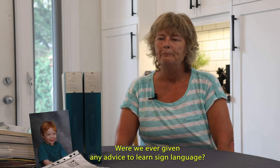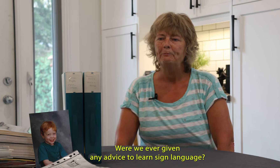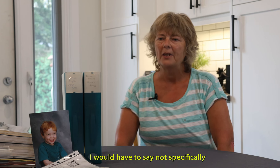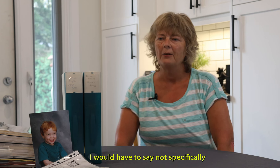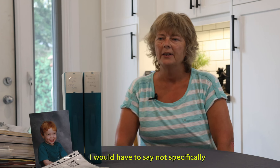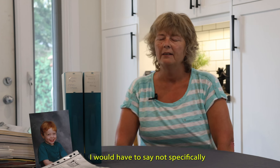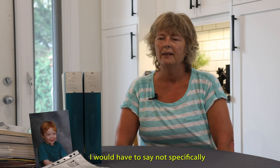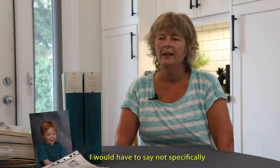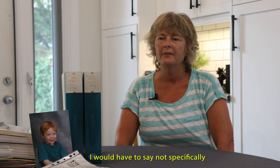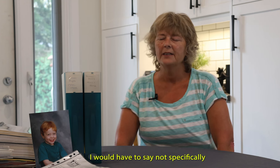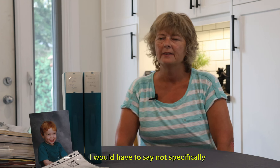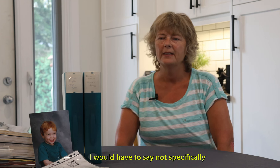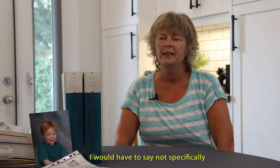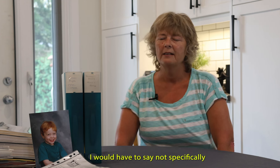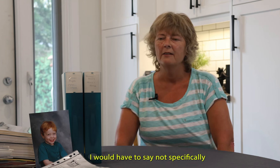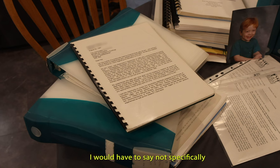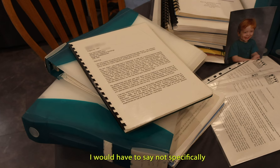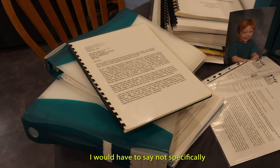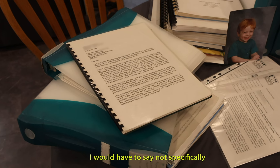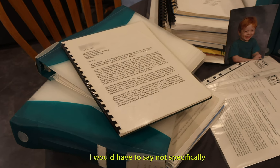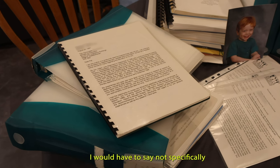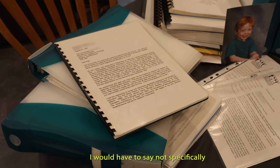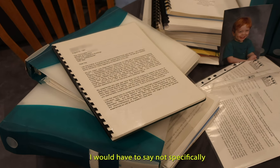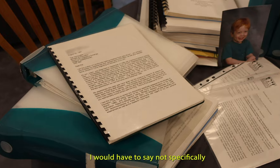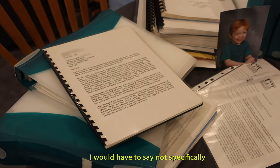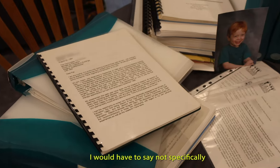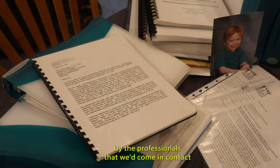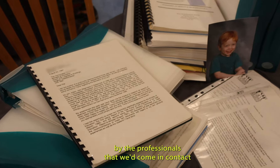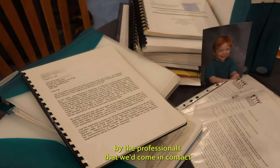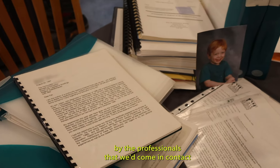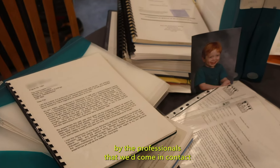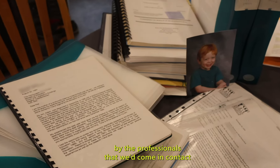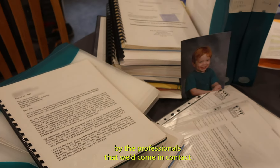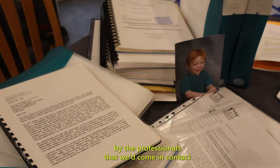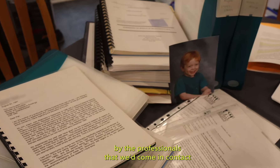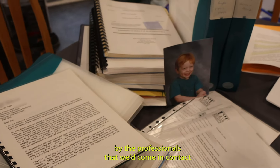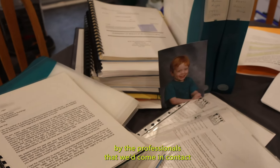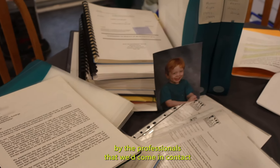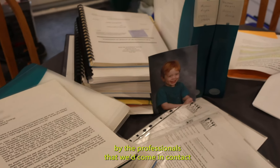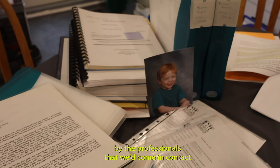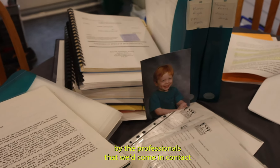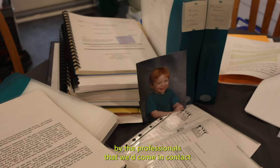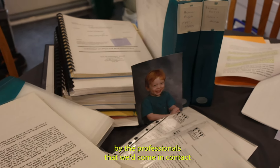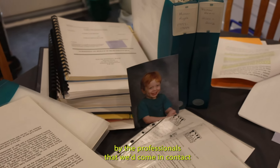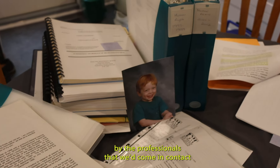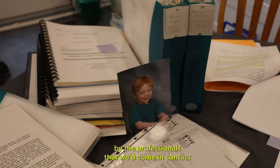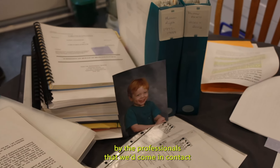I would have to say not specifically by the professionals that we come in contact